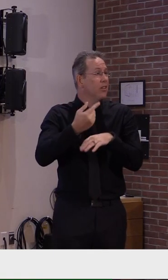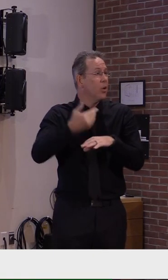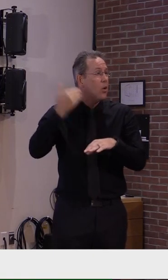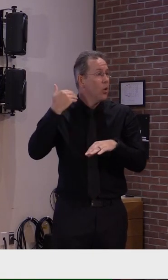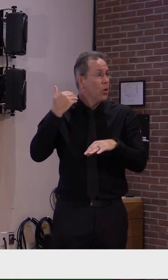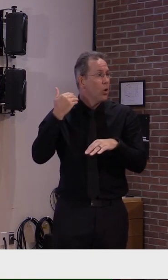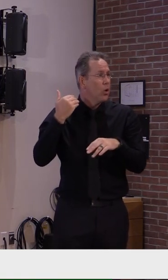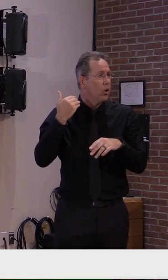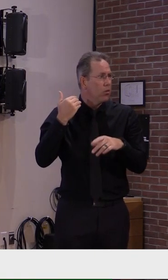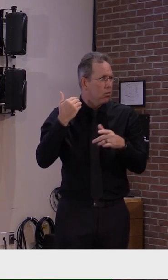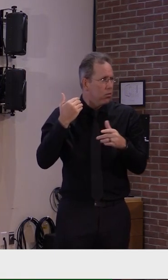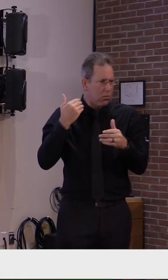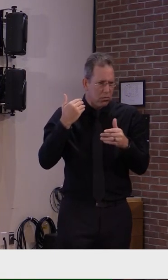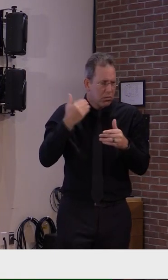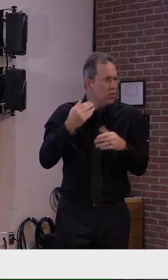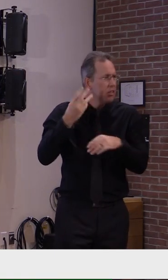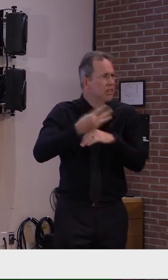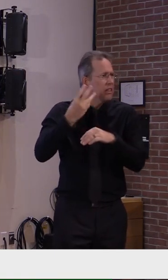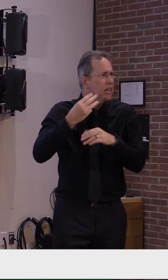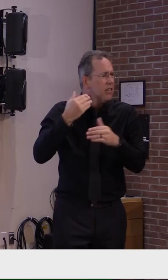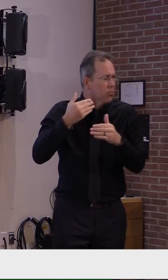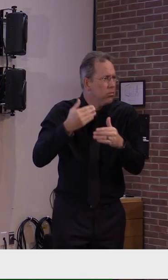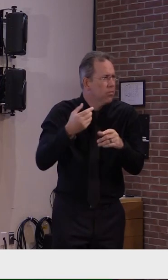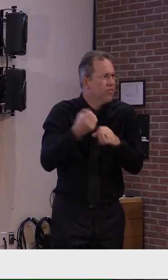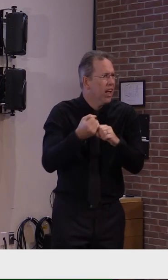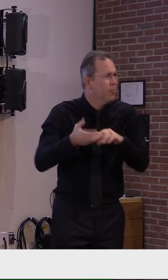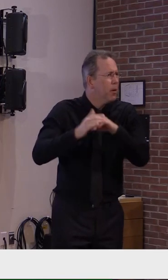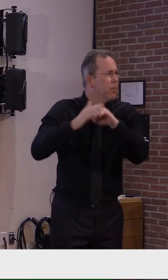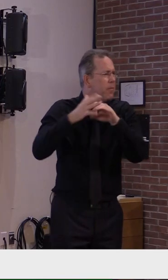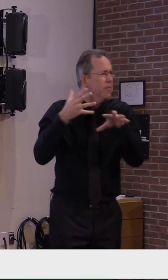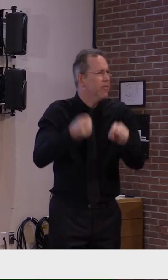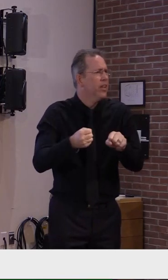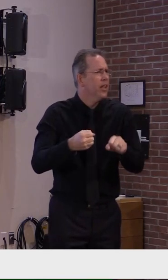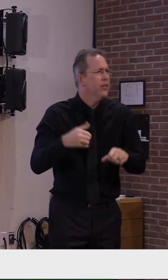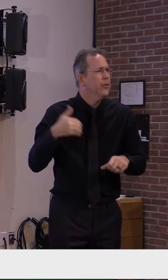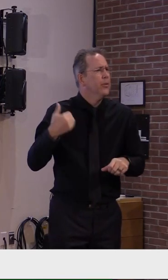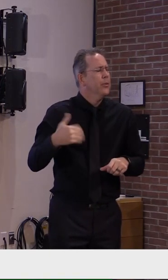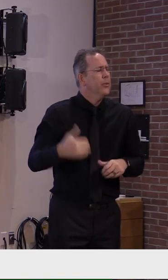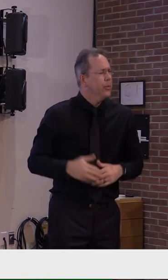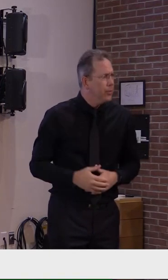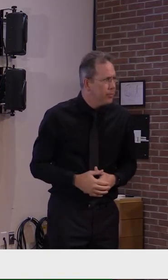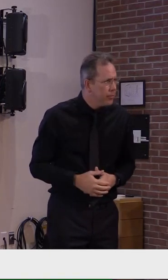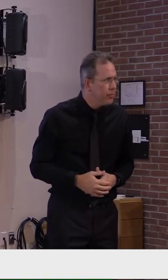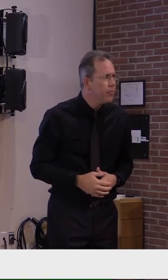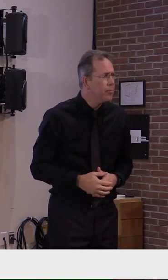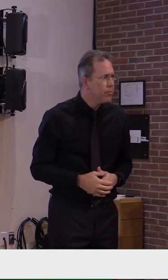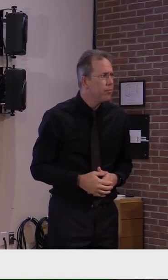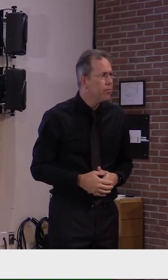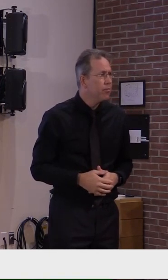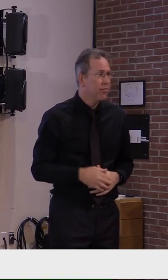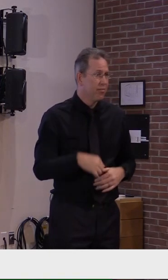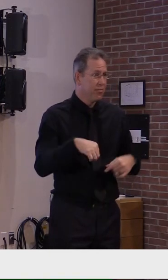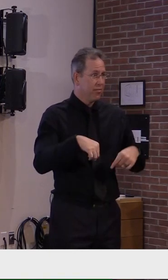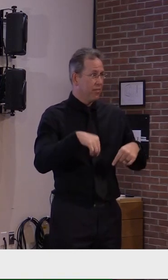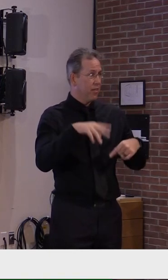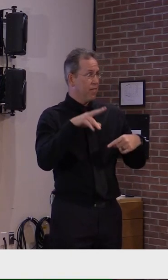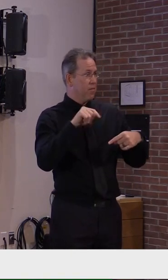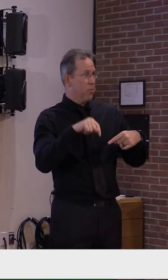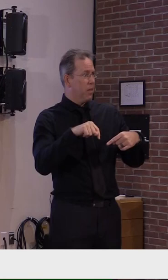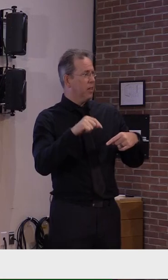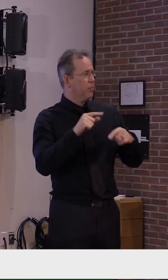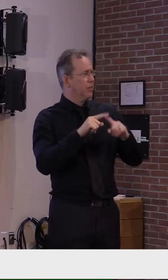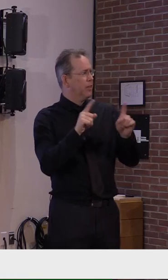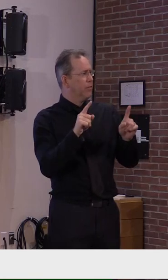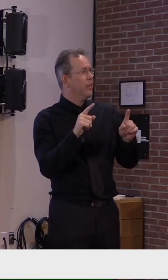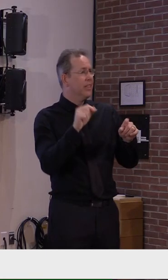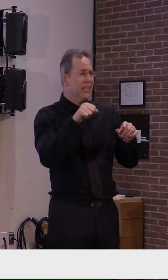immune, and case growth is speeding up here in Vermont as well. Yesterday, Vermont reported across the